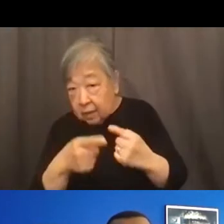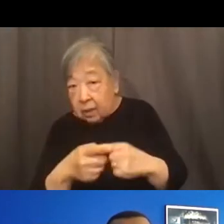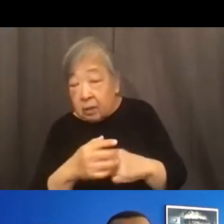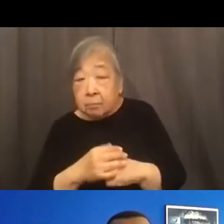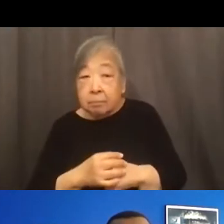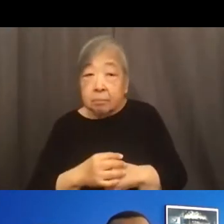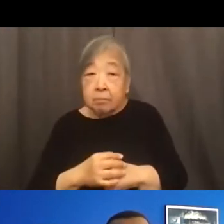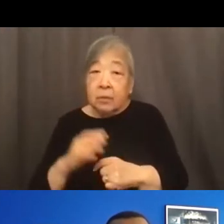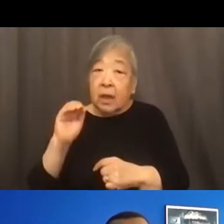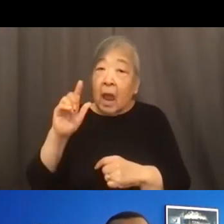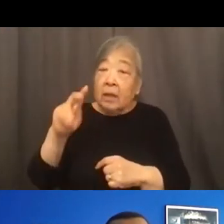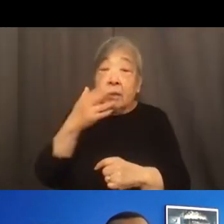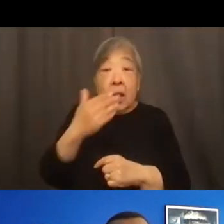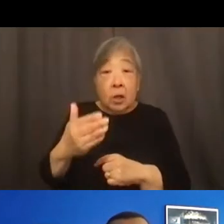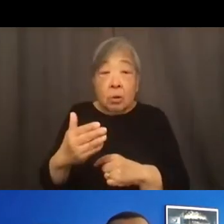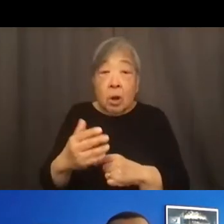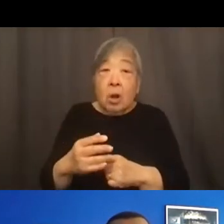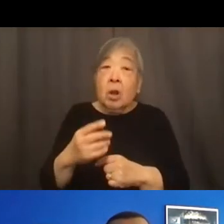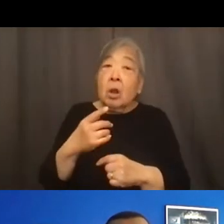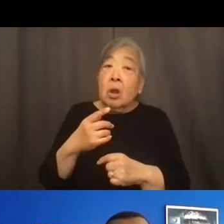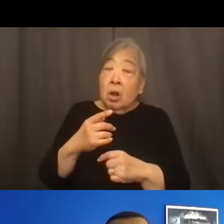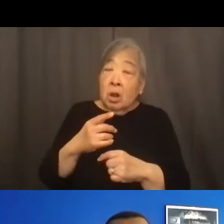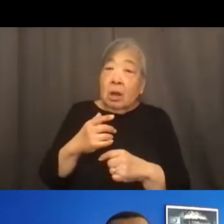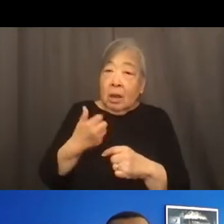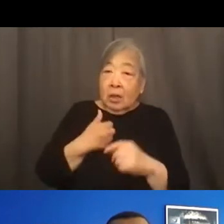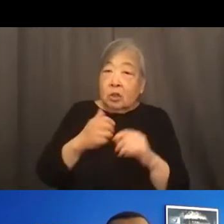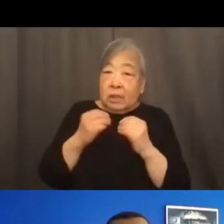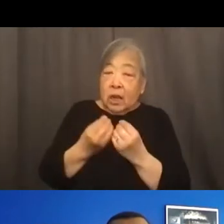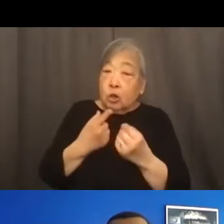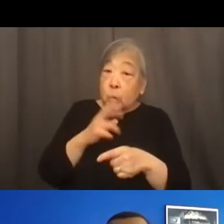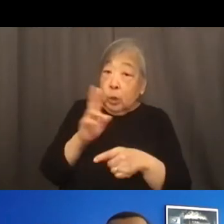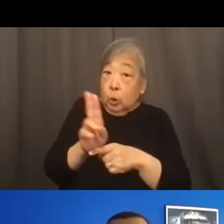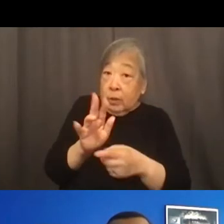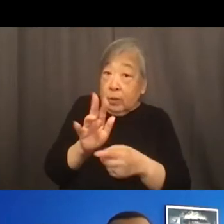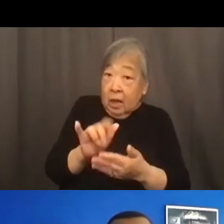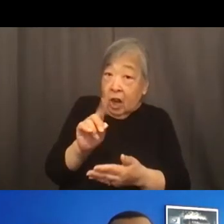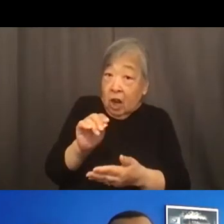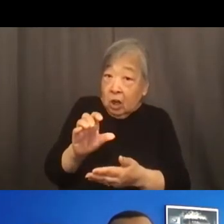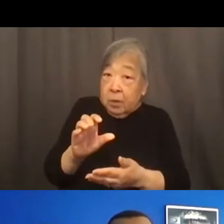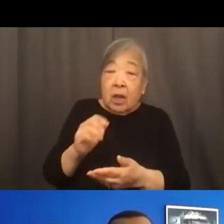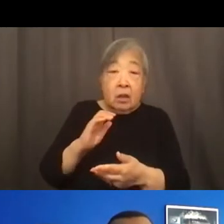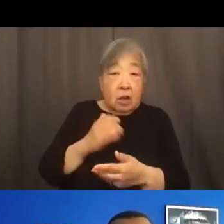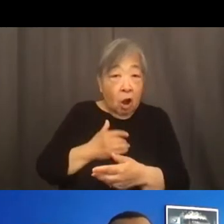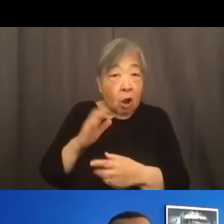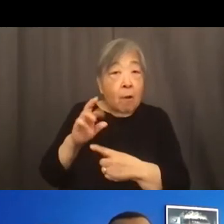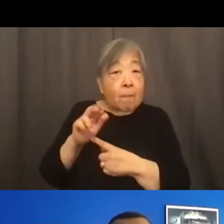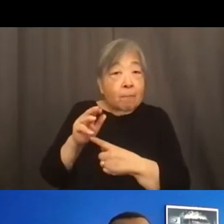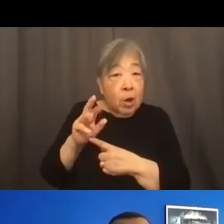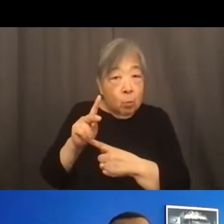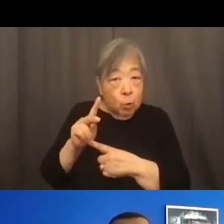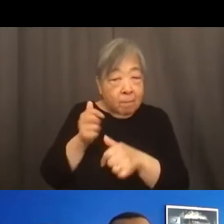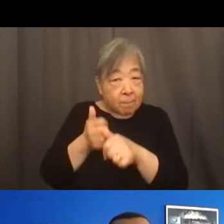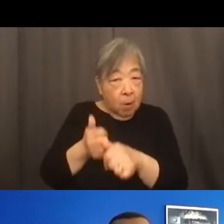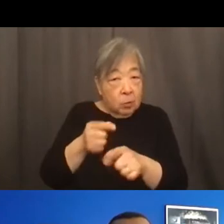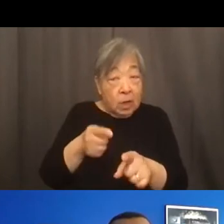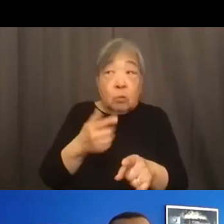great thank you yeah we access that as an organization and have built kind of our framework around that same so it's very very very helpful to have that